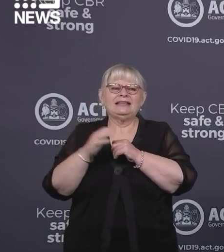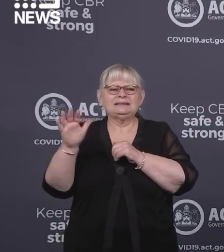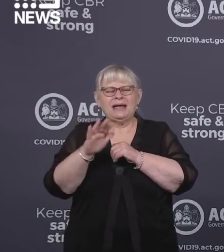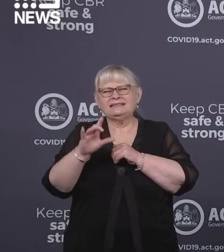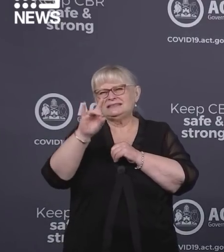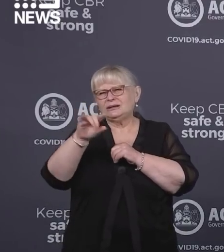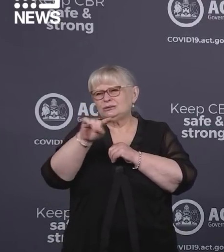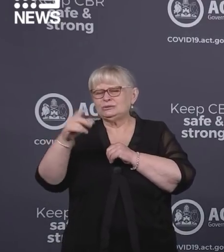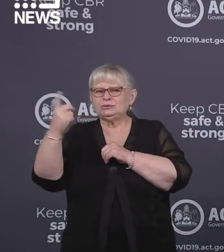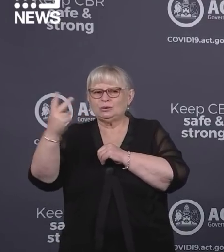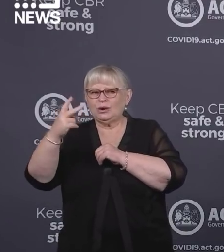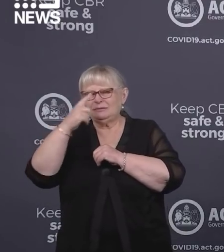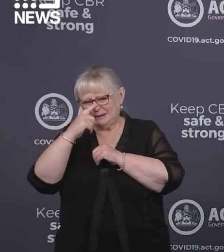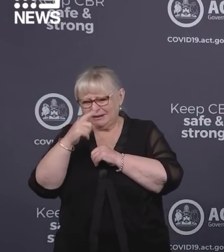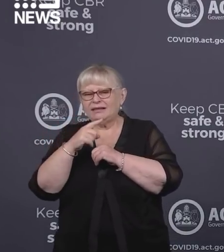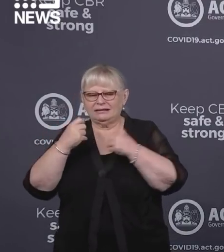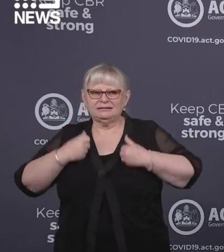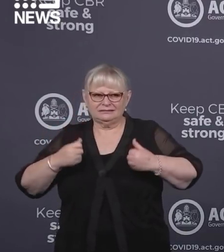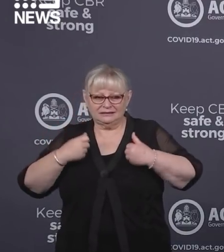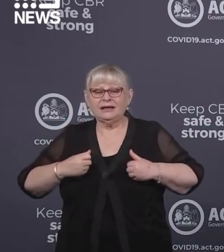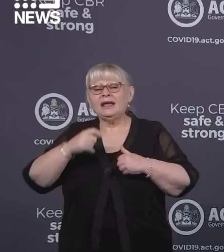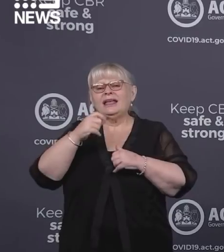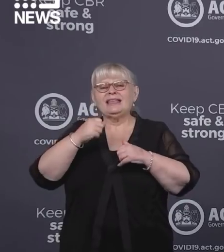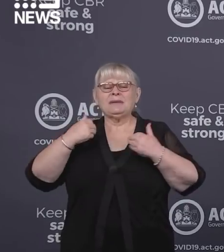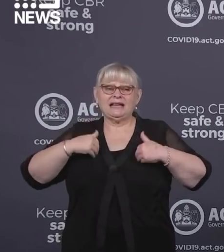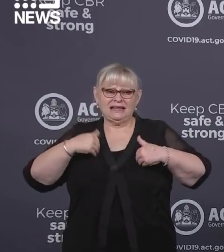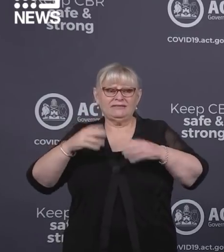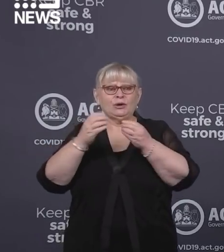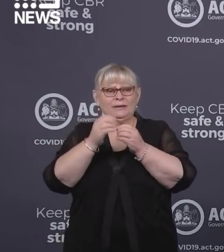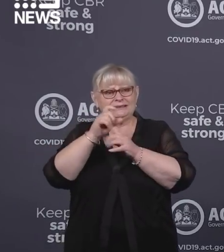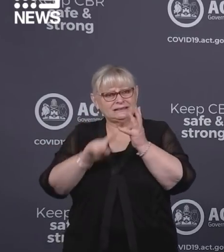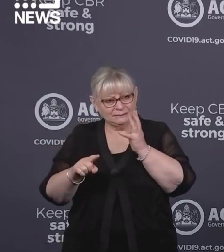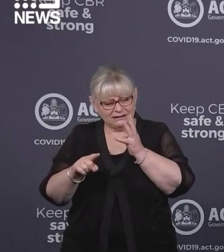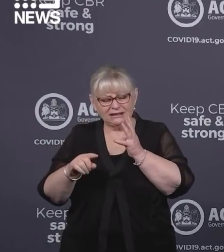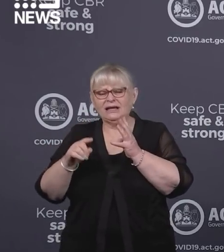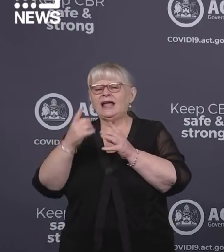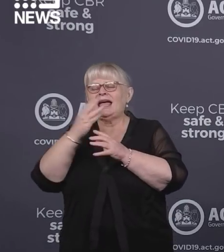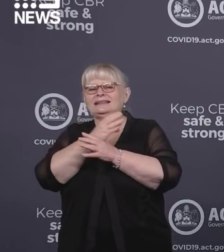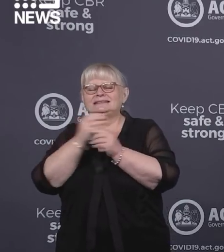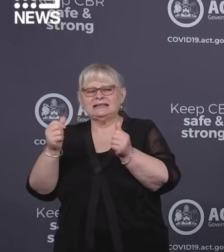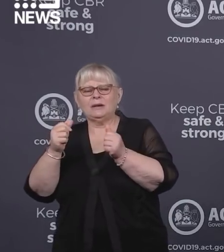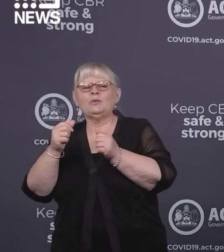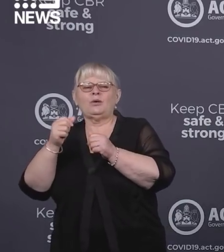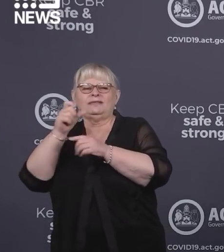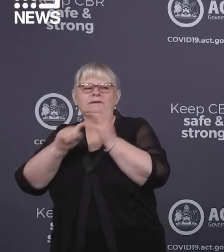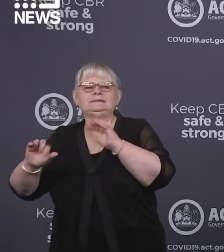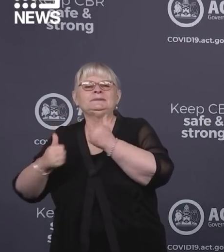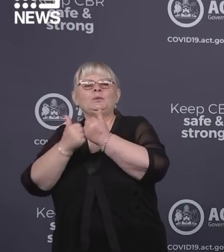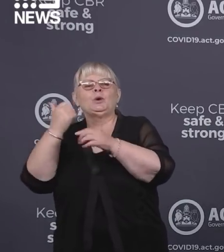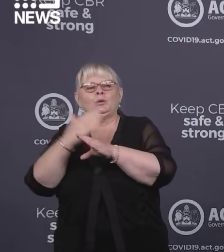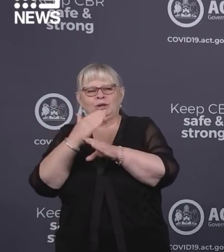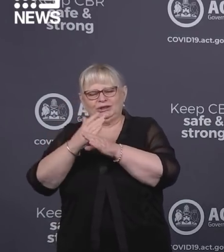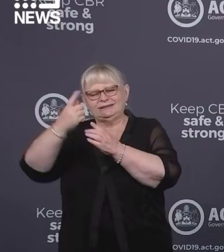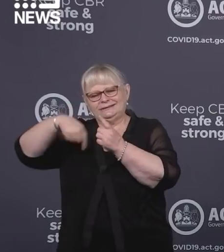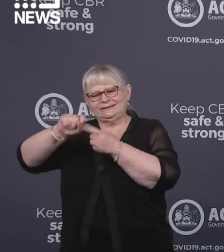10 to 12. This includes people living with disability and disability support workers. The